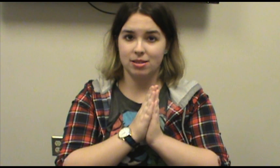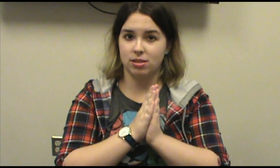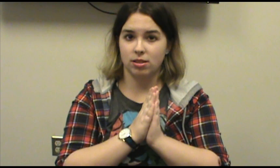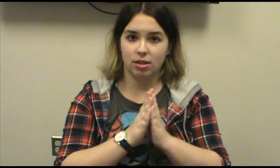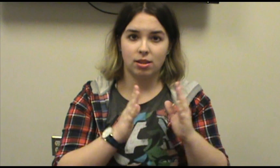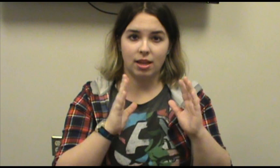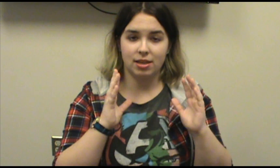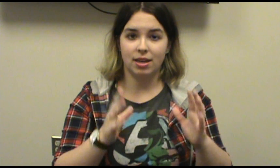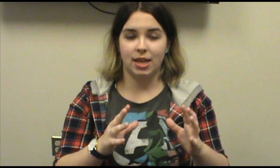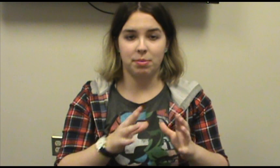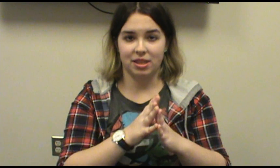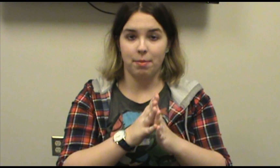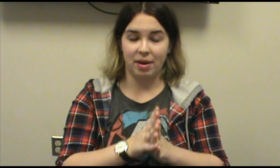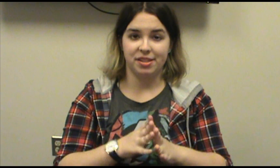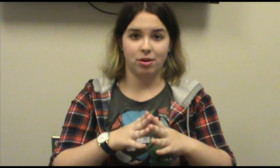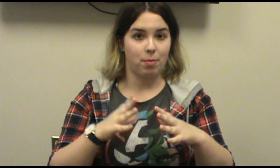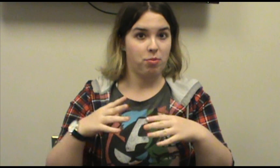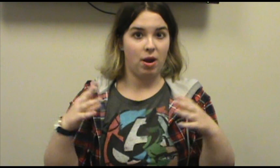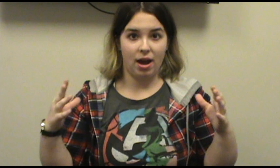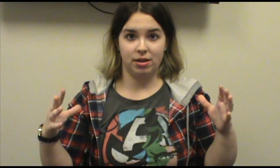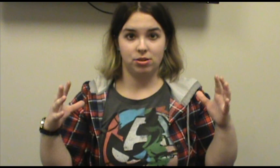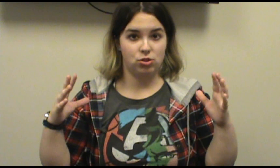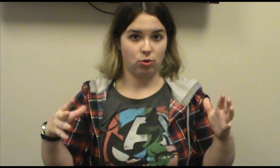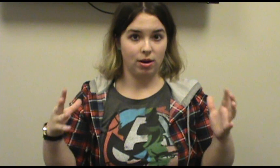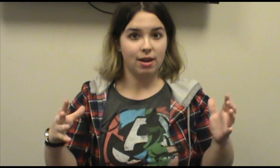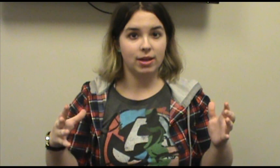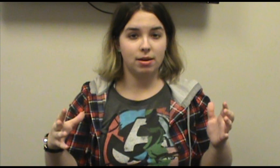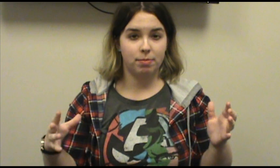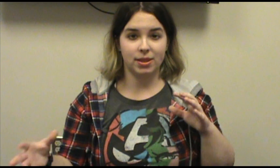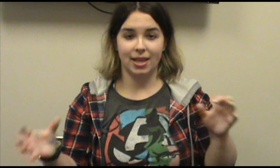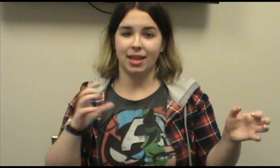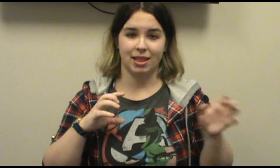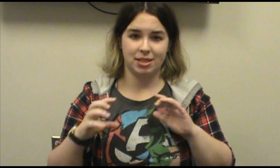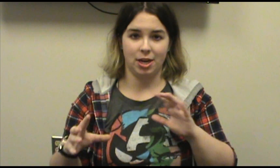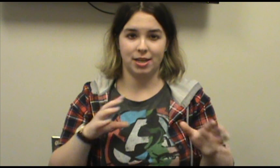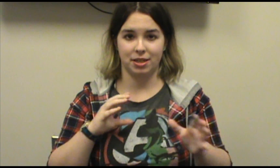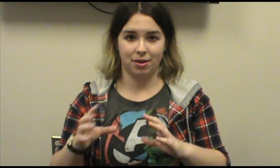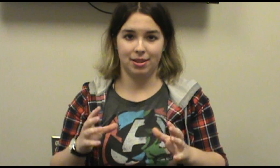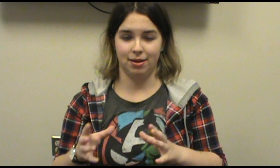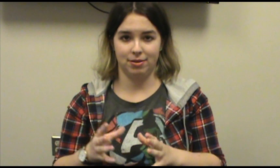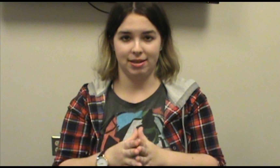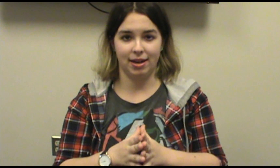Because they did keep, like, the main sort of broad story of it, but then, like, they changed, like, all the little details.